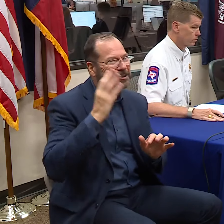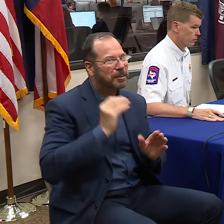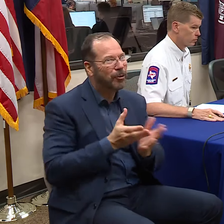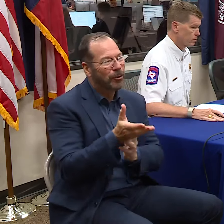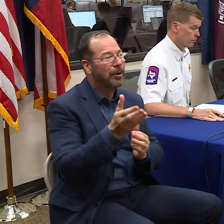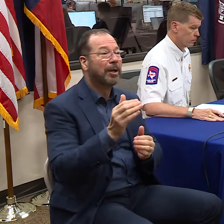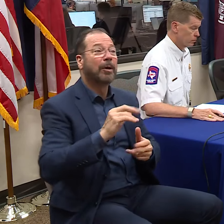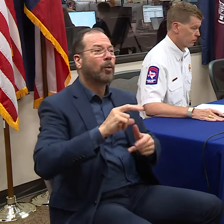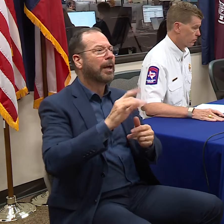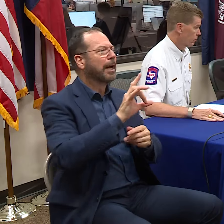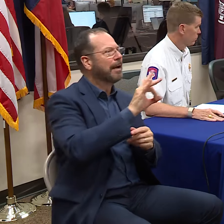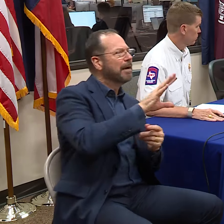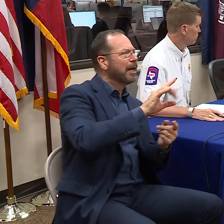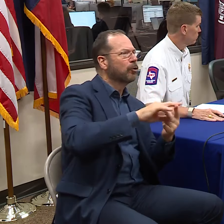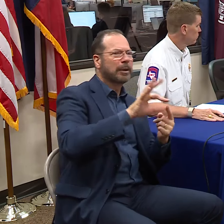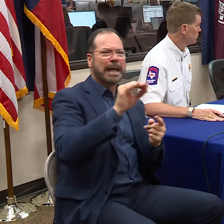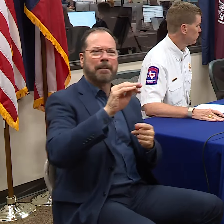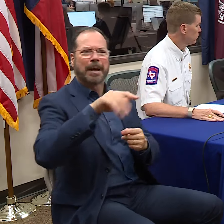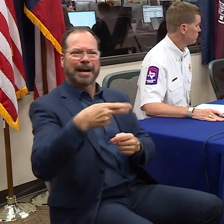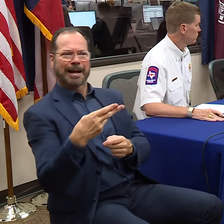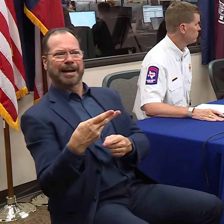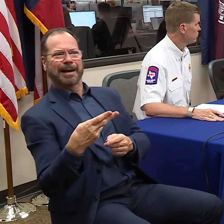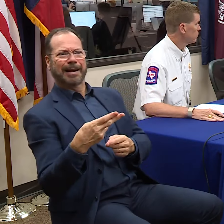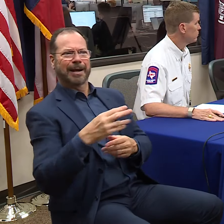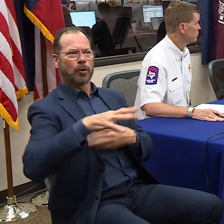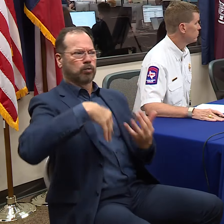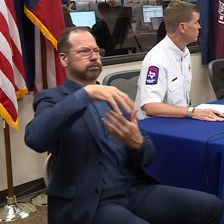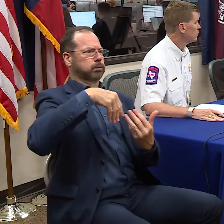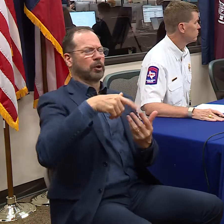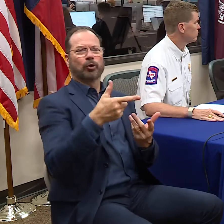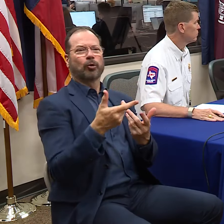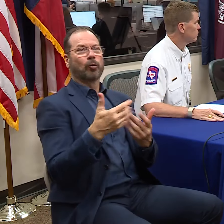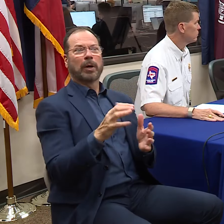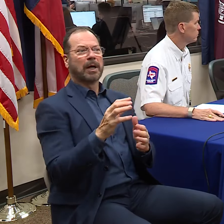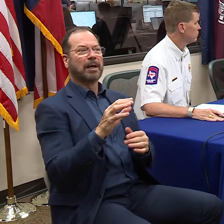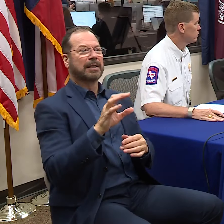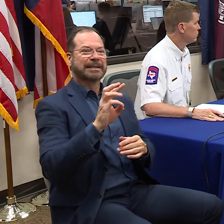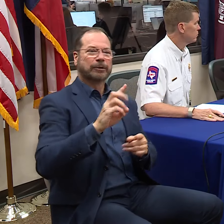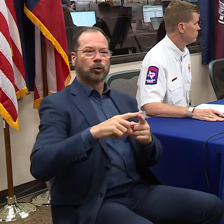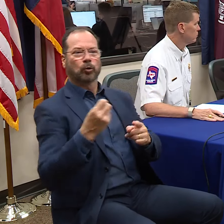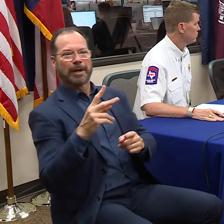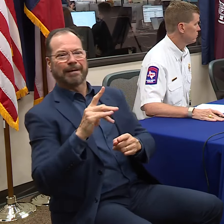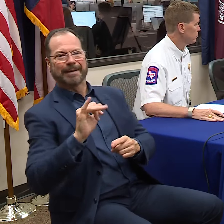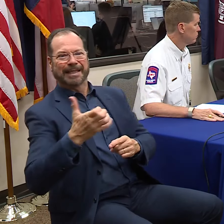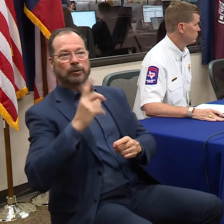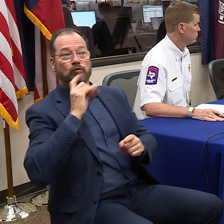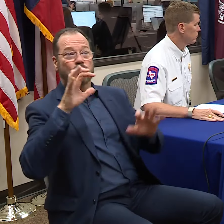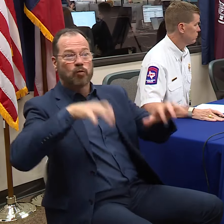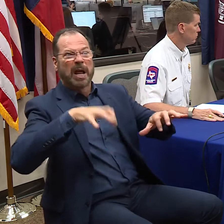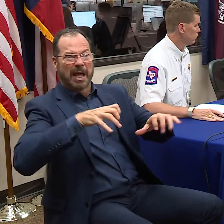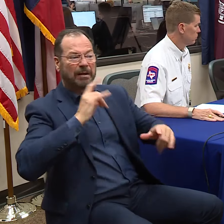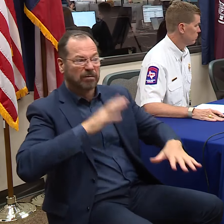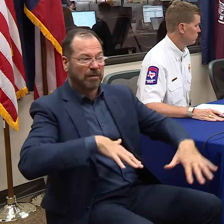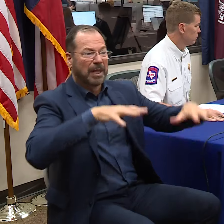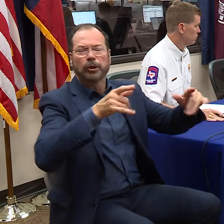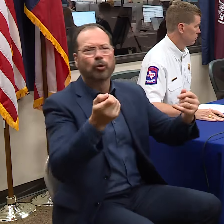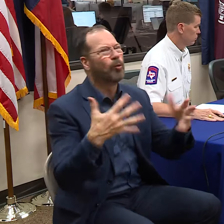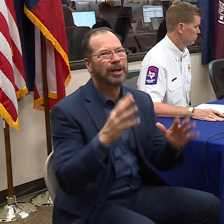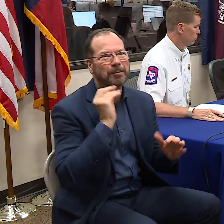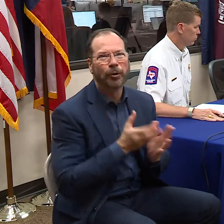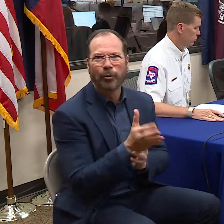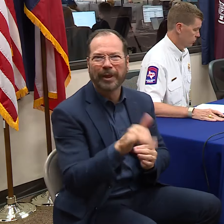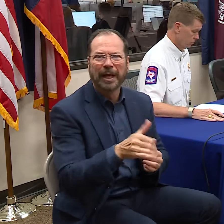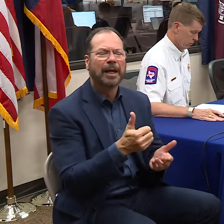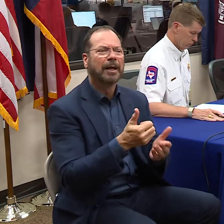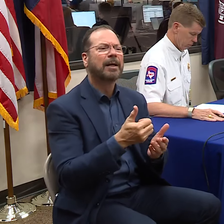winds 85, 90 miles an hour. You don't want to be in that. You don't want to be in 6 and 12 inches of rain. You don't want to be in flooding. So help us